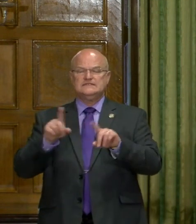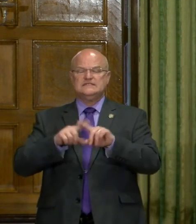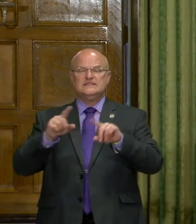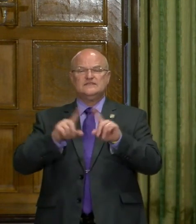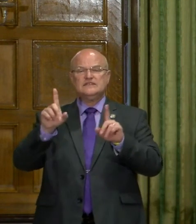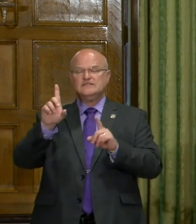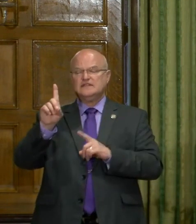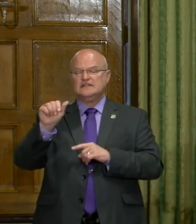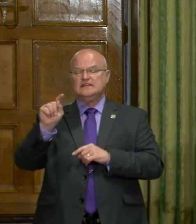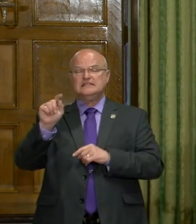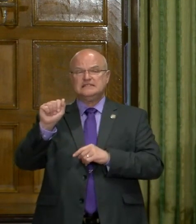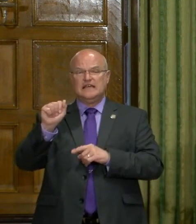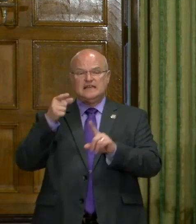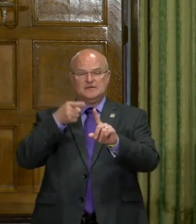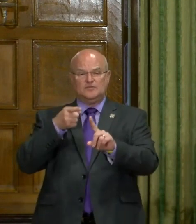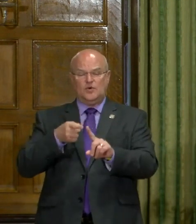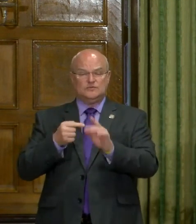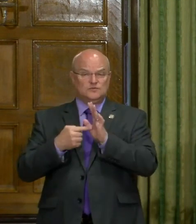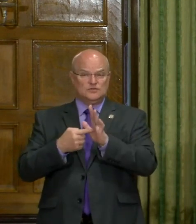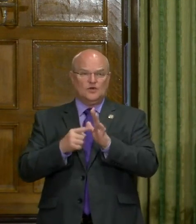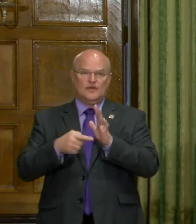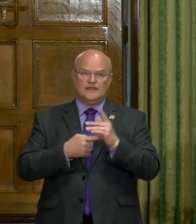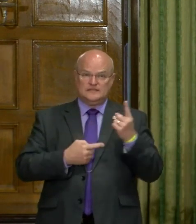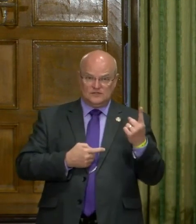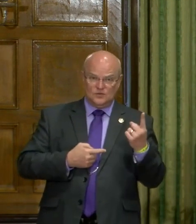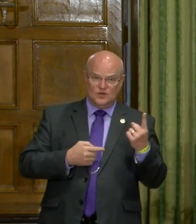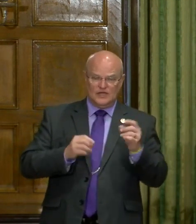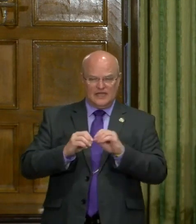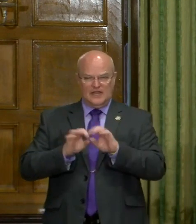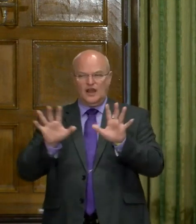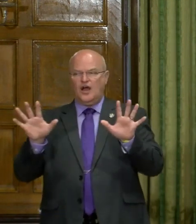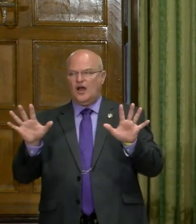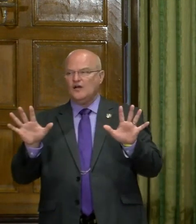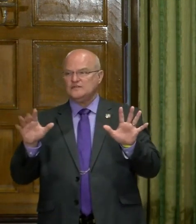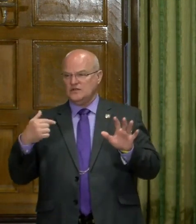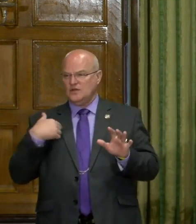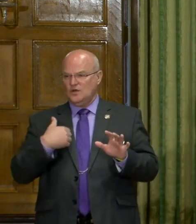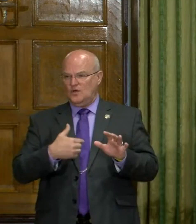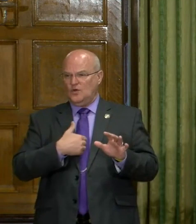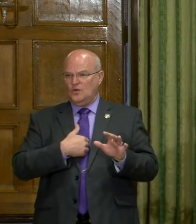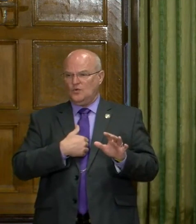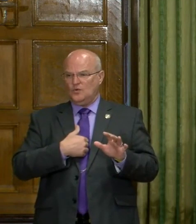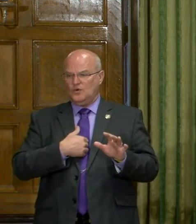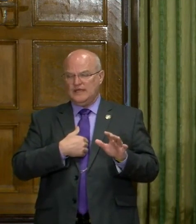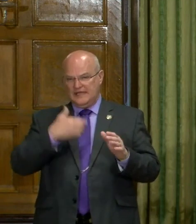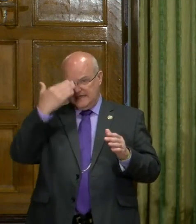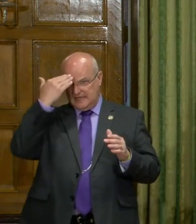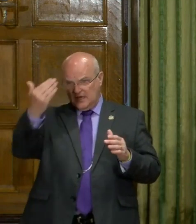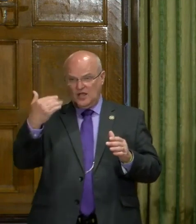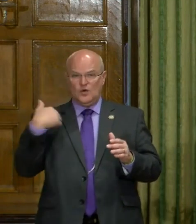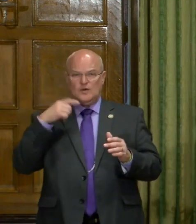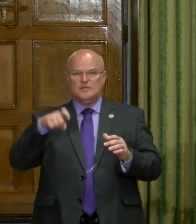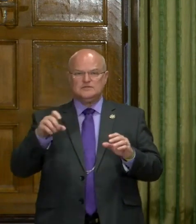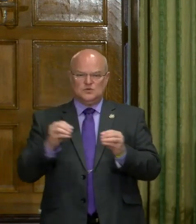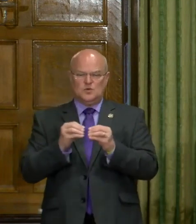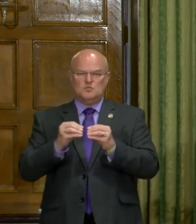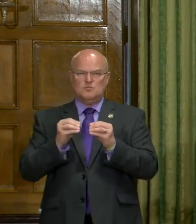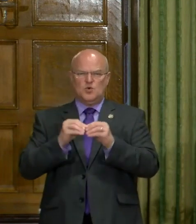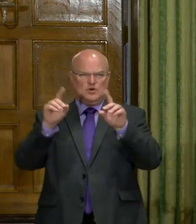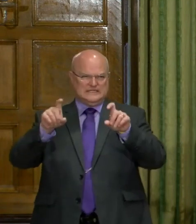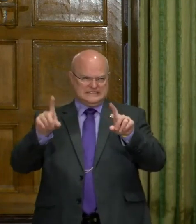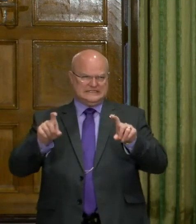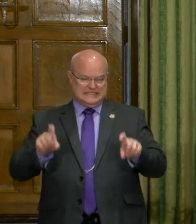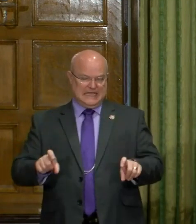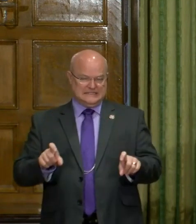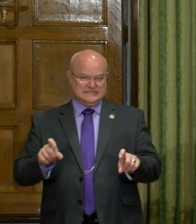data points that we share here. This is one. And, obviously, uh, we acknowledge that we've got to do a lot more in